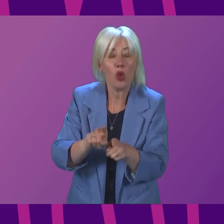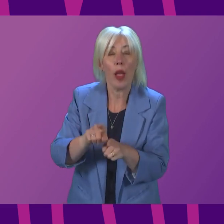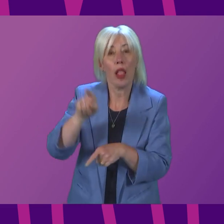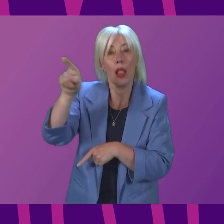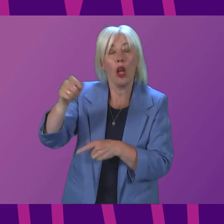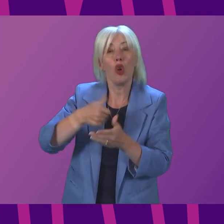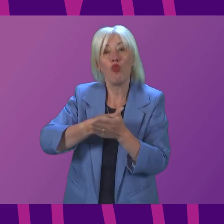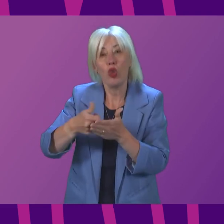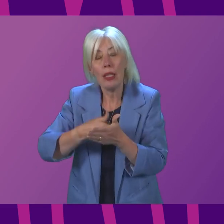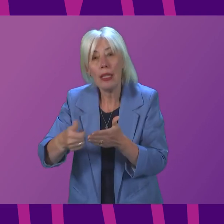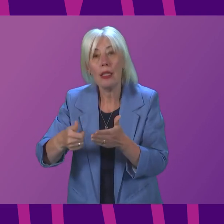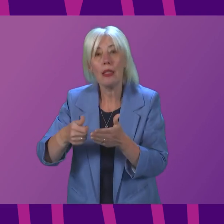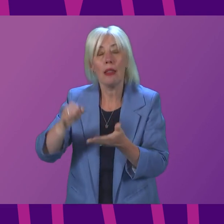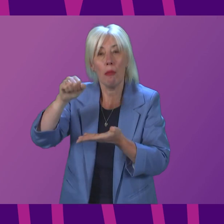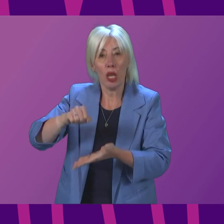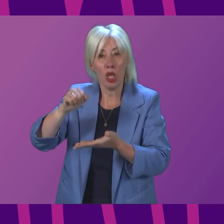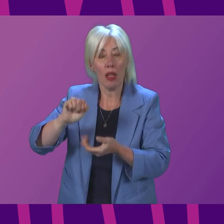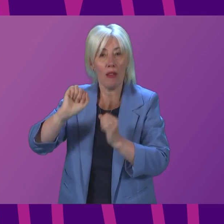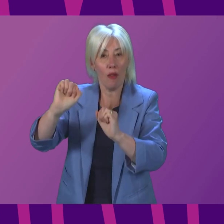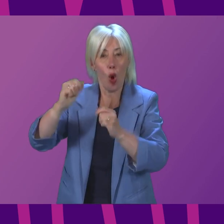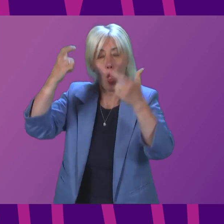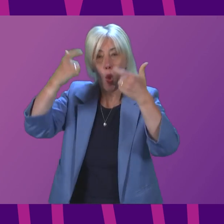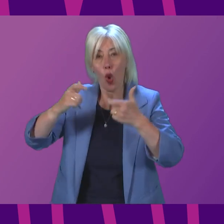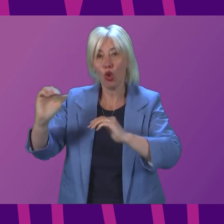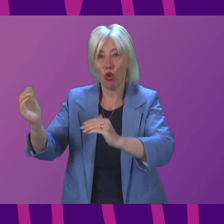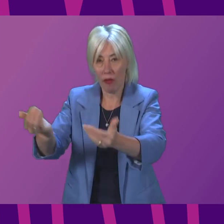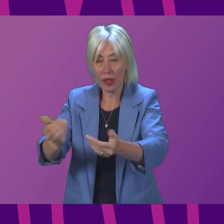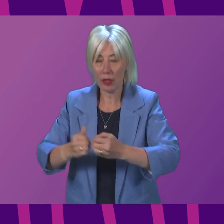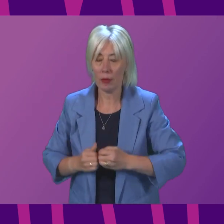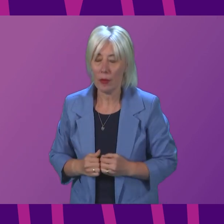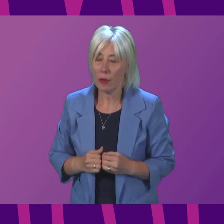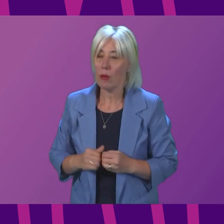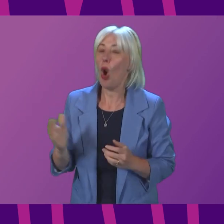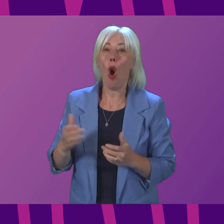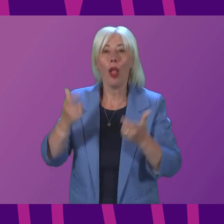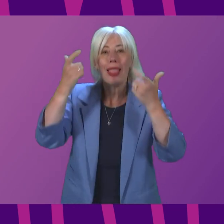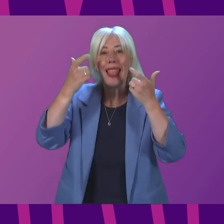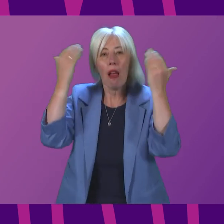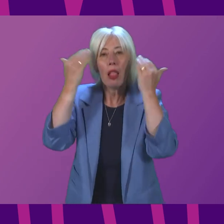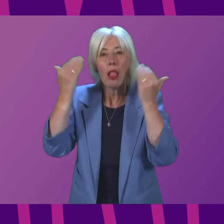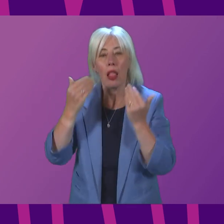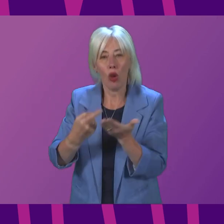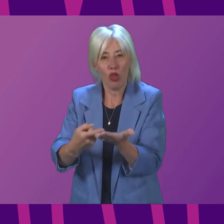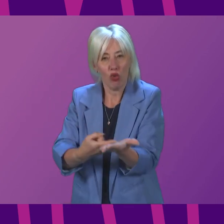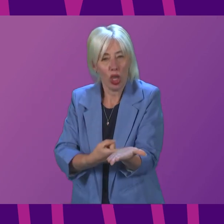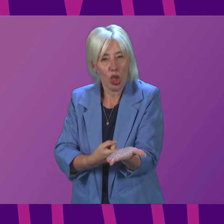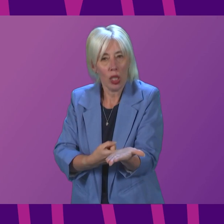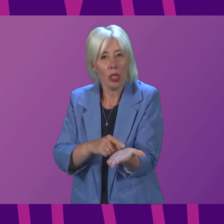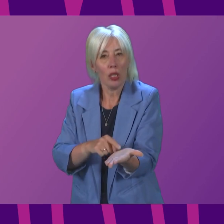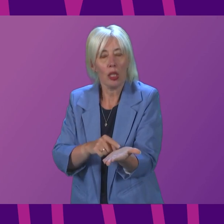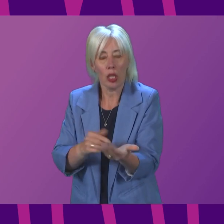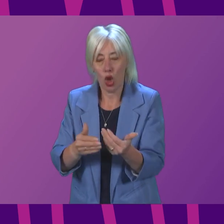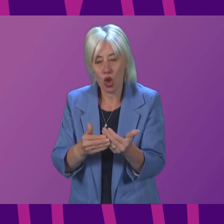the routine resource budget for the court's service. All legal restrictions, with the short